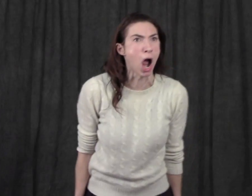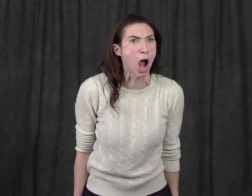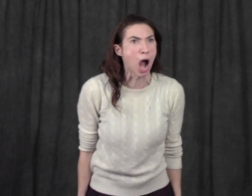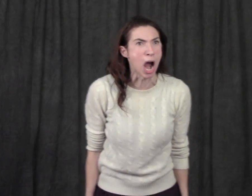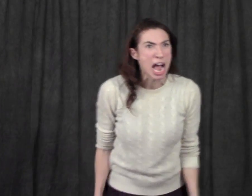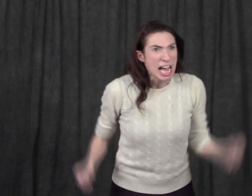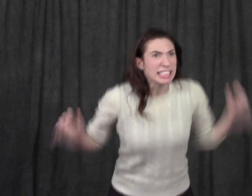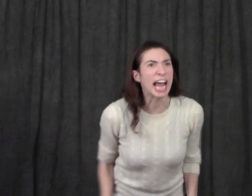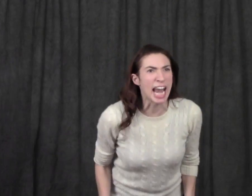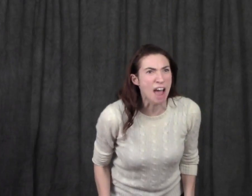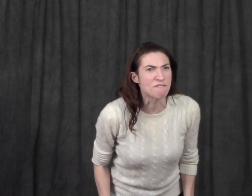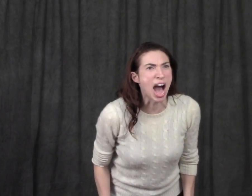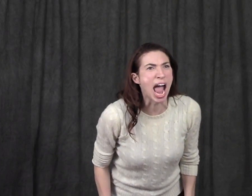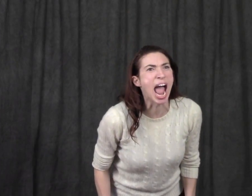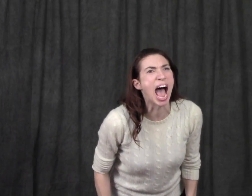They are fire!